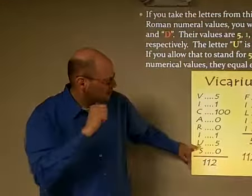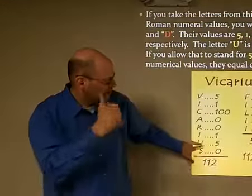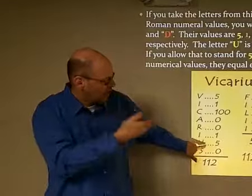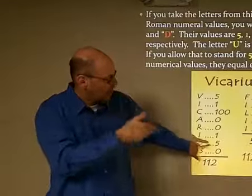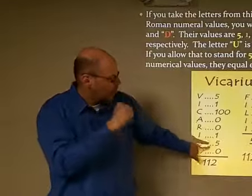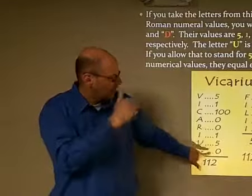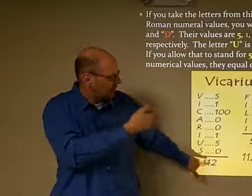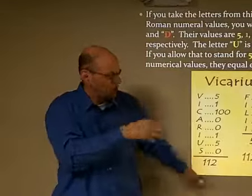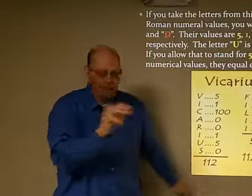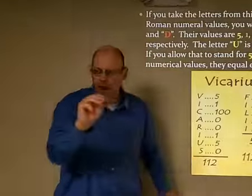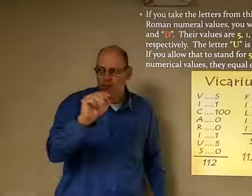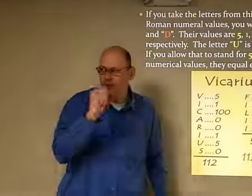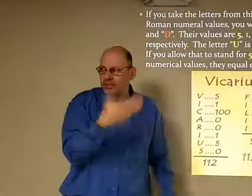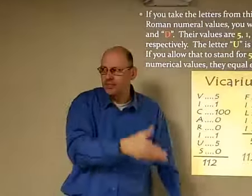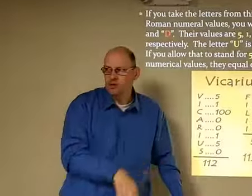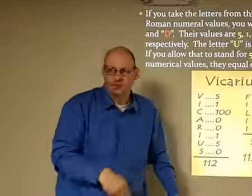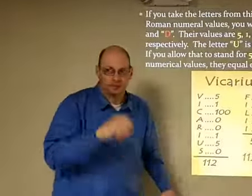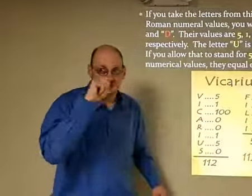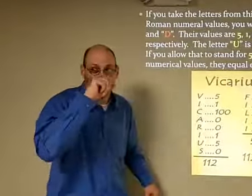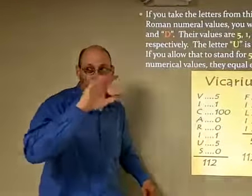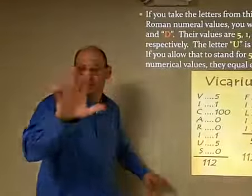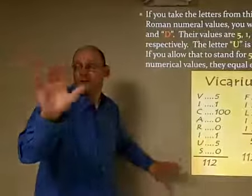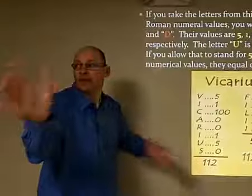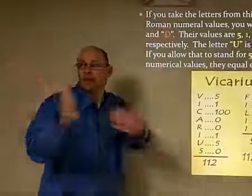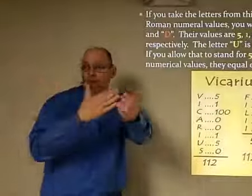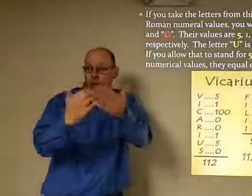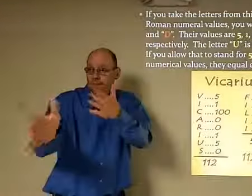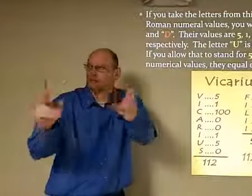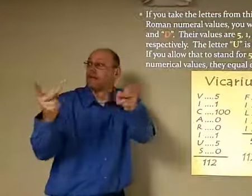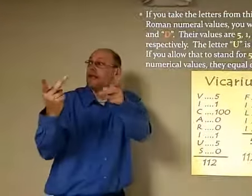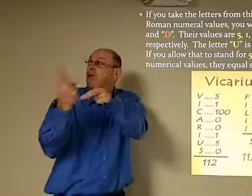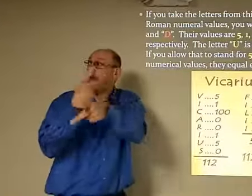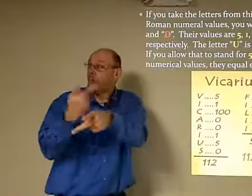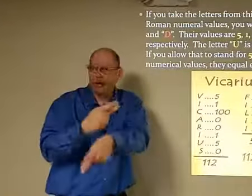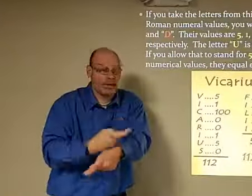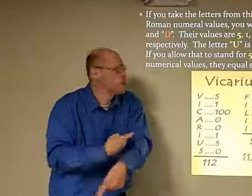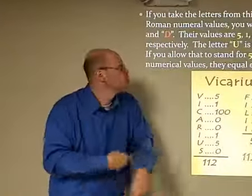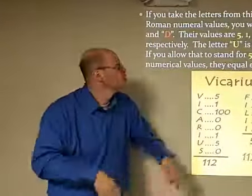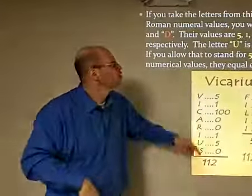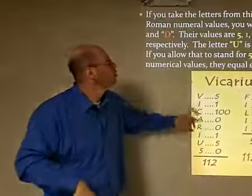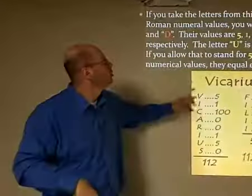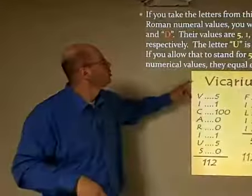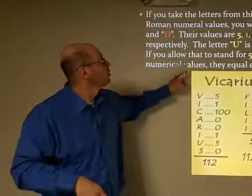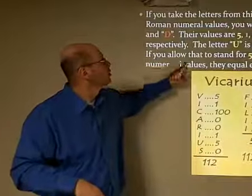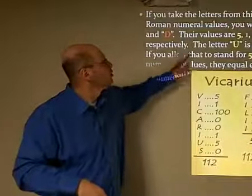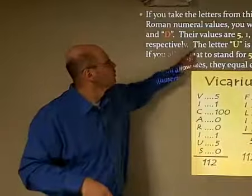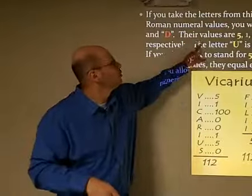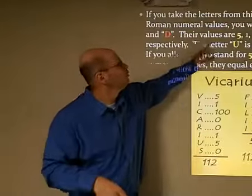anyway it's not there M's not on this so when you calculate these letters